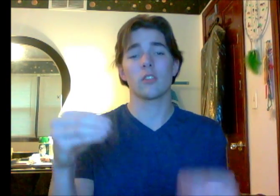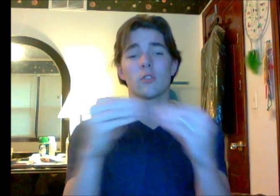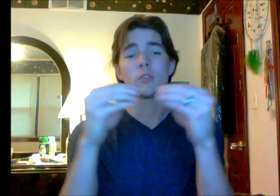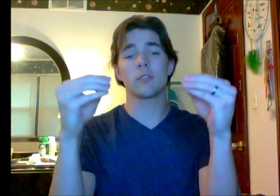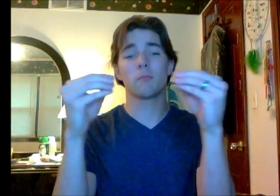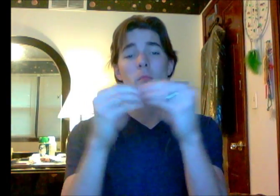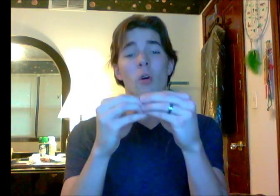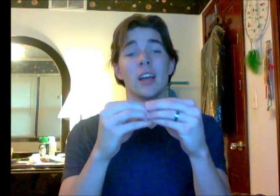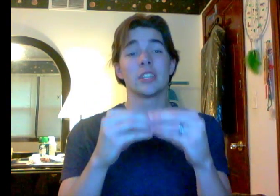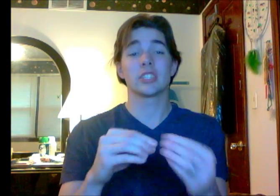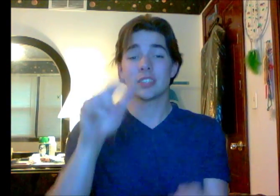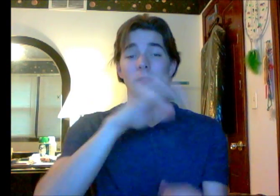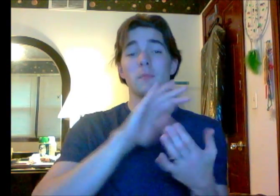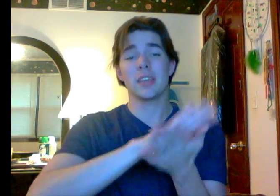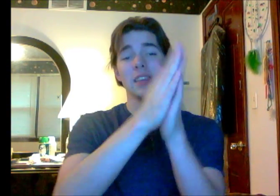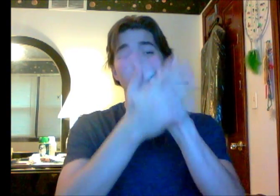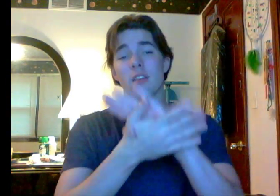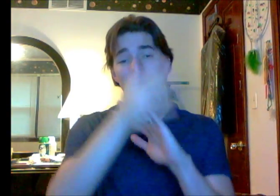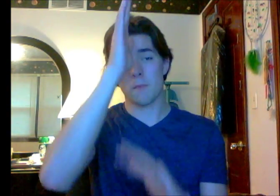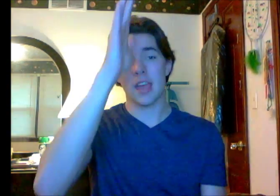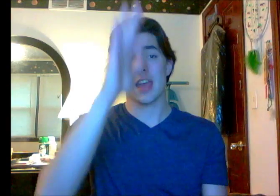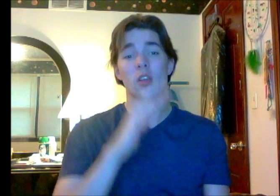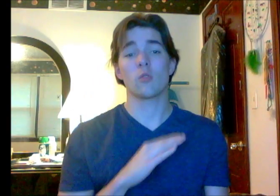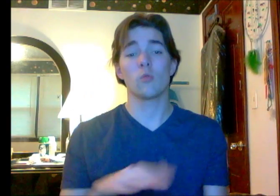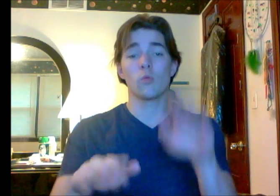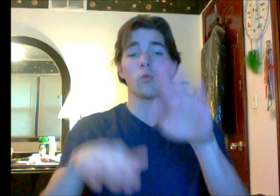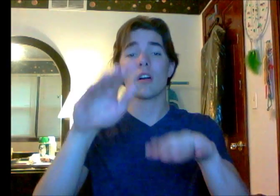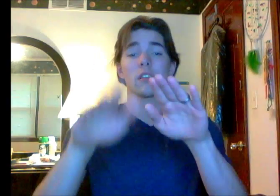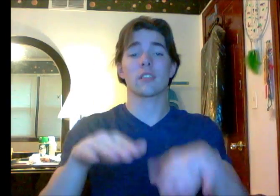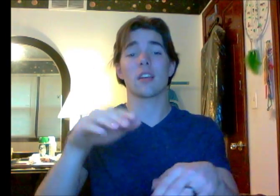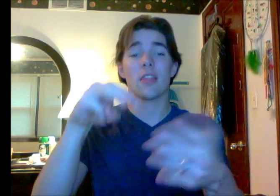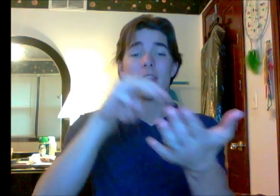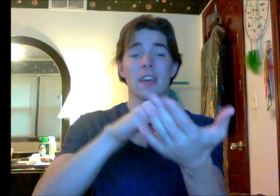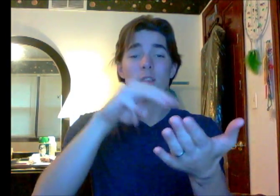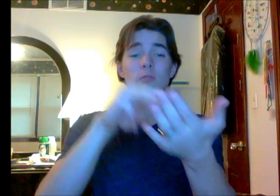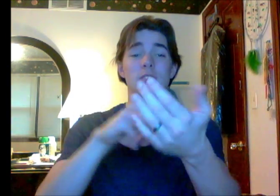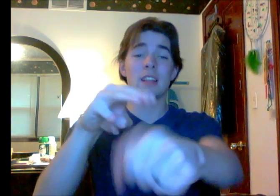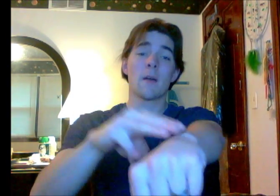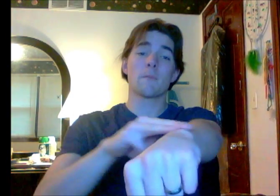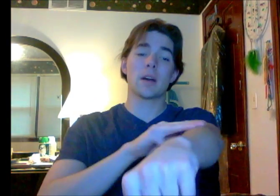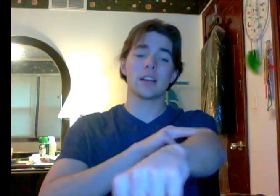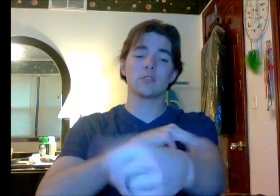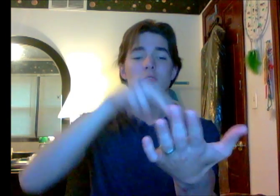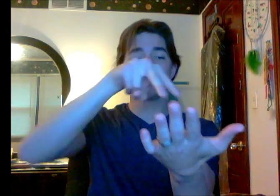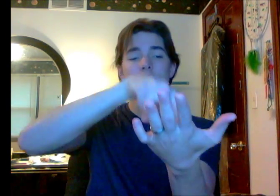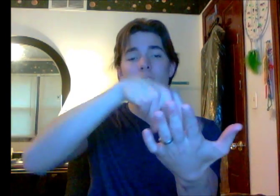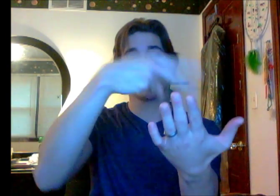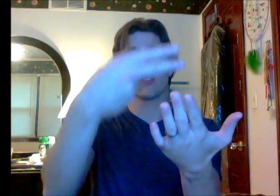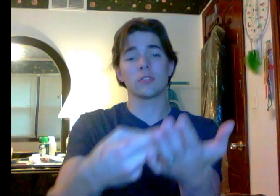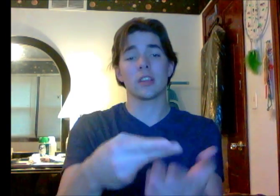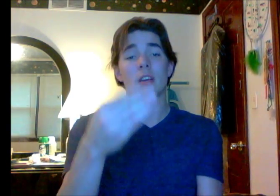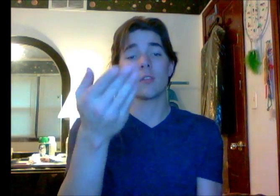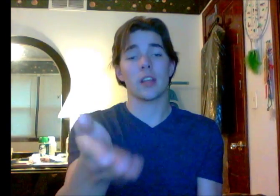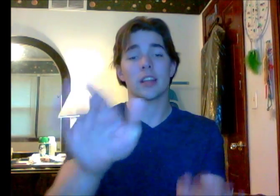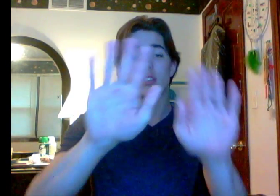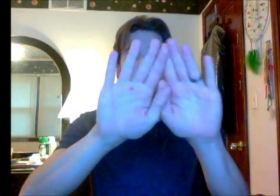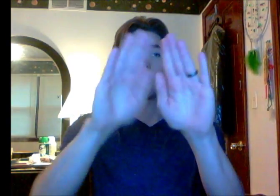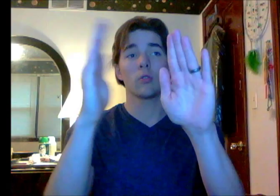more Just to be the man who walks a thousand miles Then fall down at your